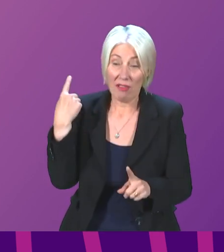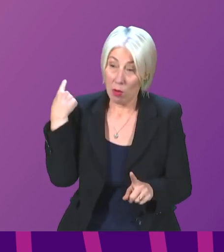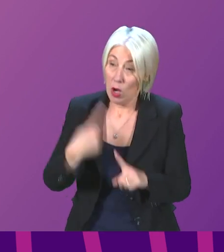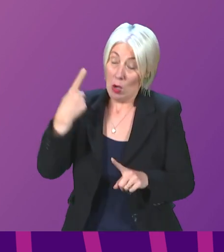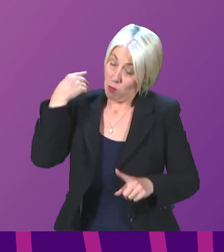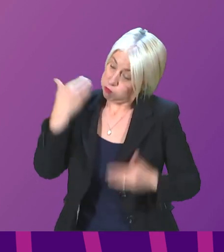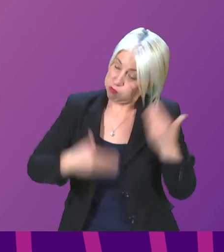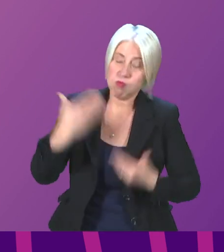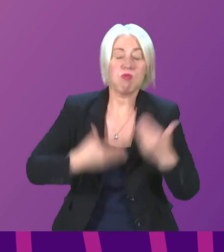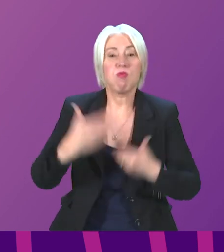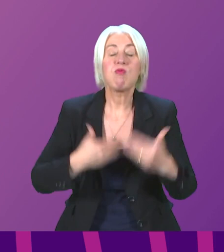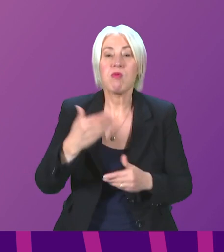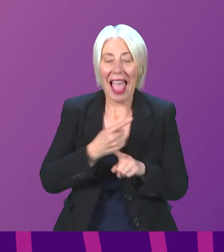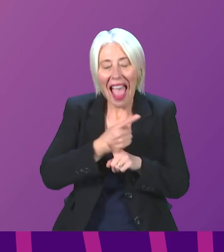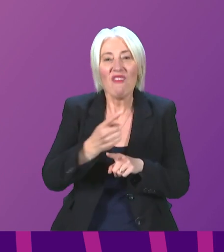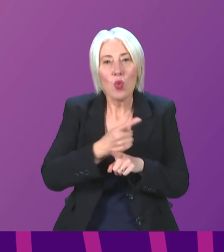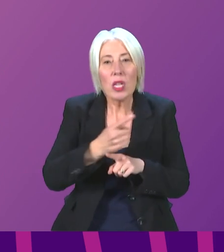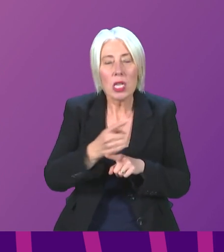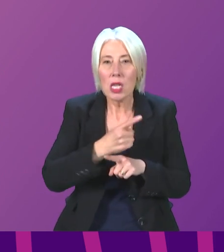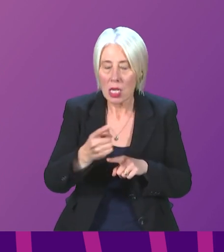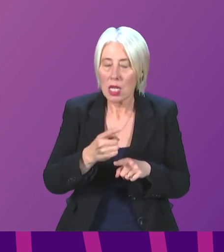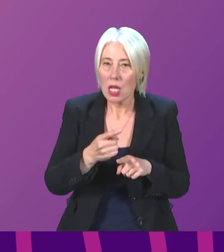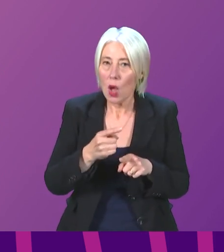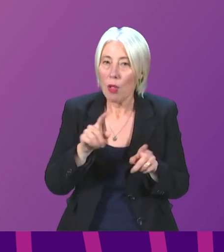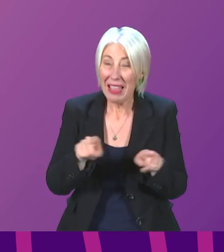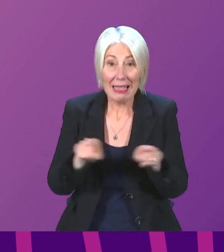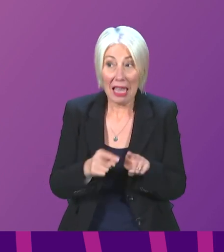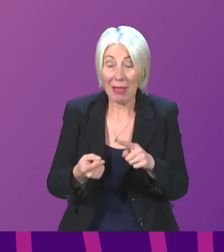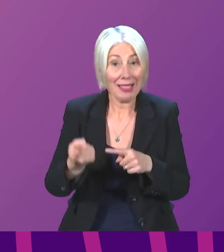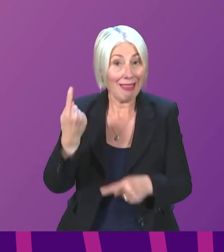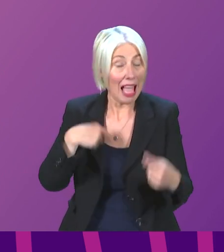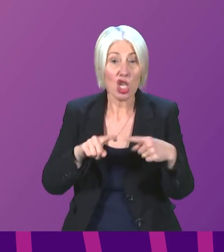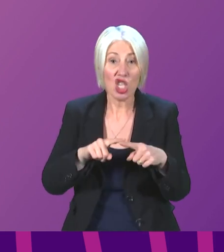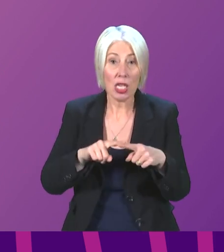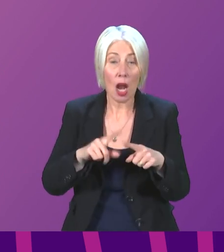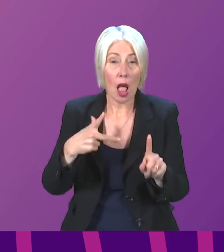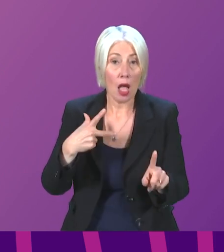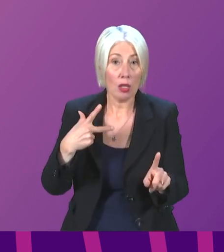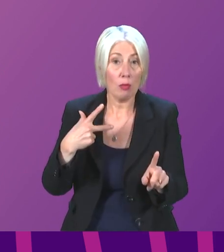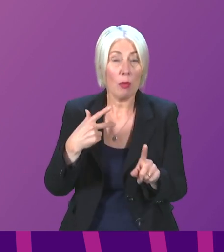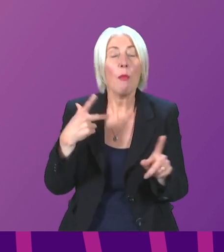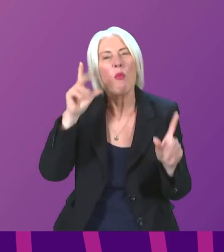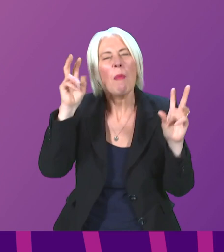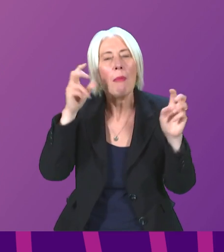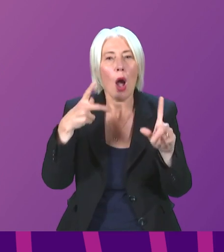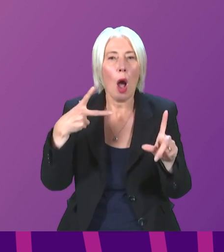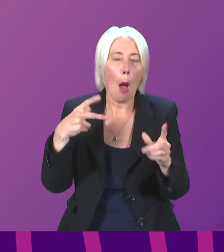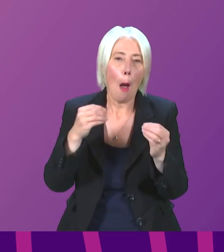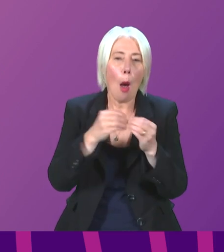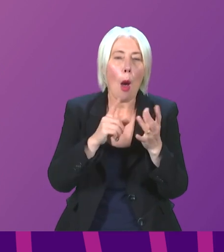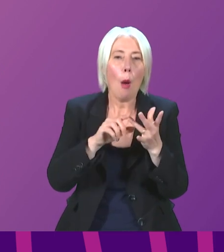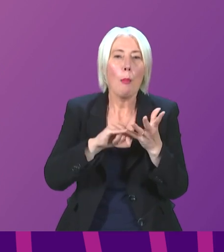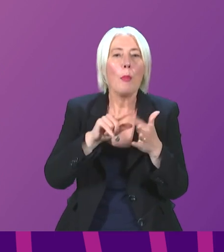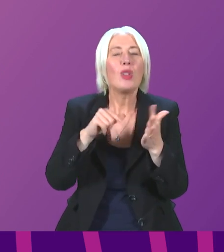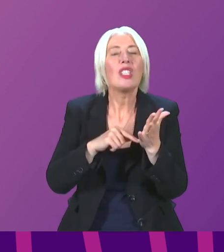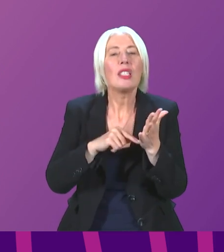every single week. That is near the record run rate that we hit last year. Last year we had that kind of boosted by the Bells campaign, if members